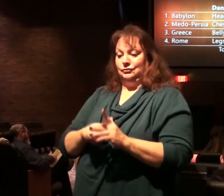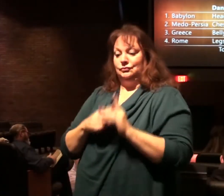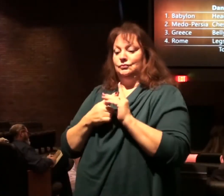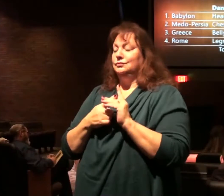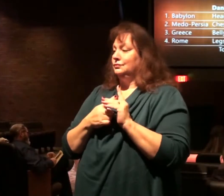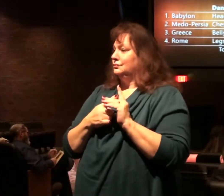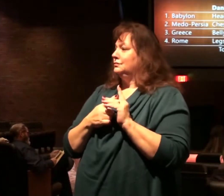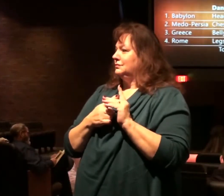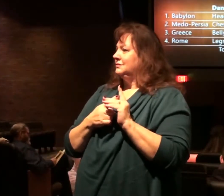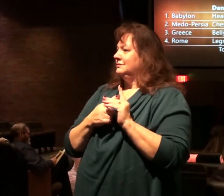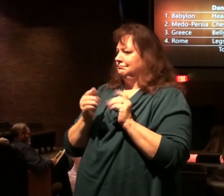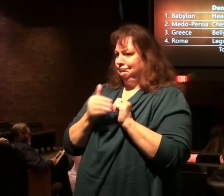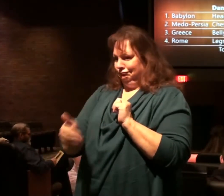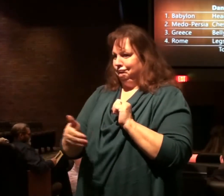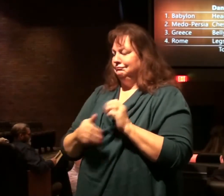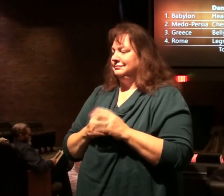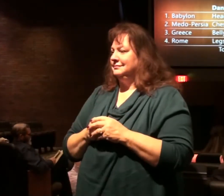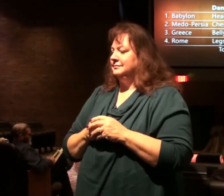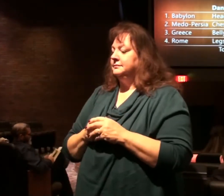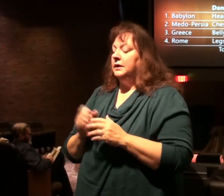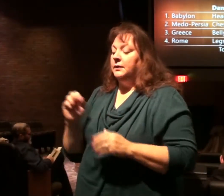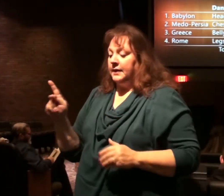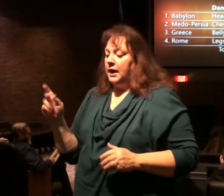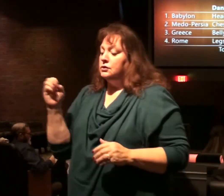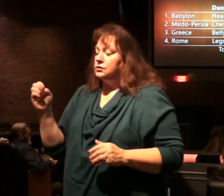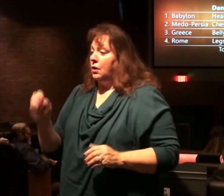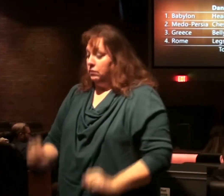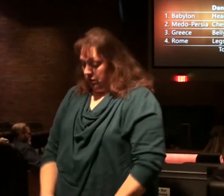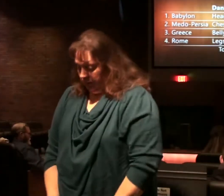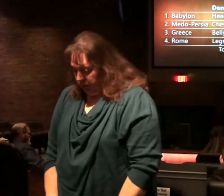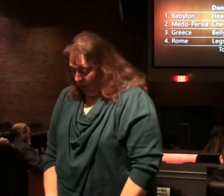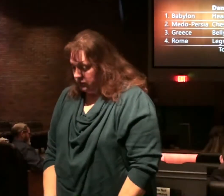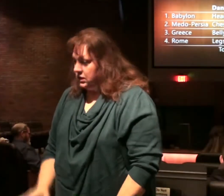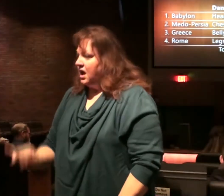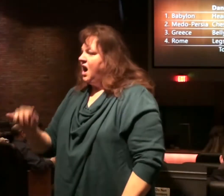Acts chapter 2 and following. All right, this